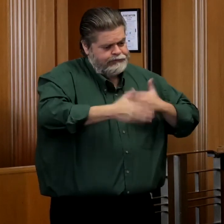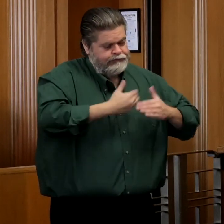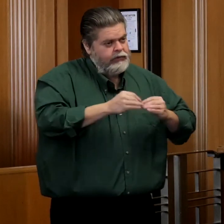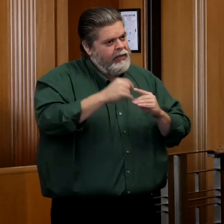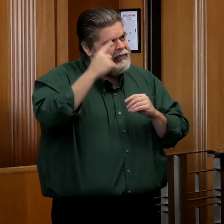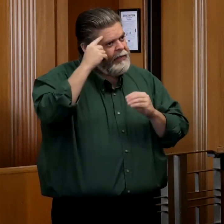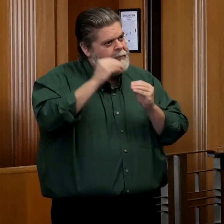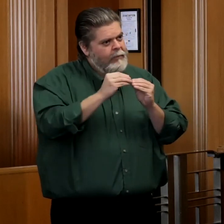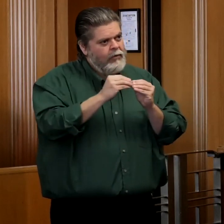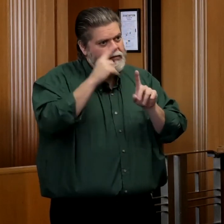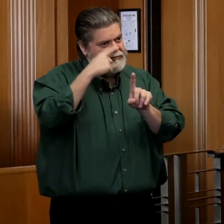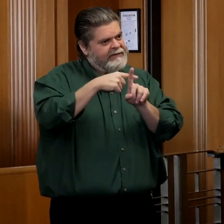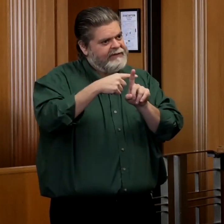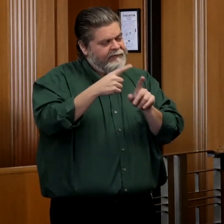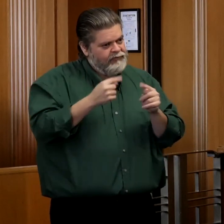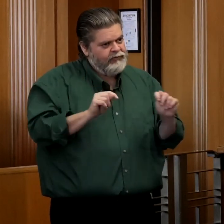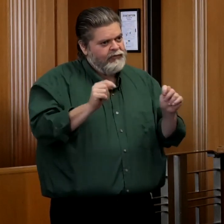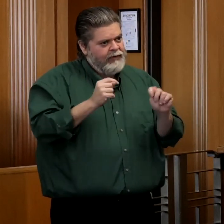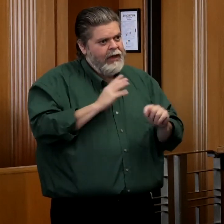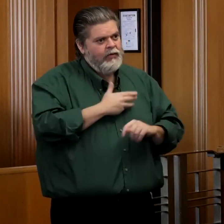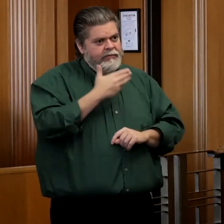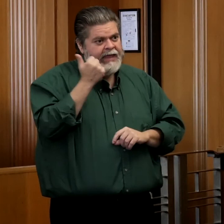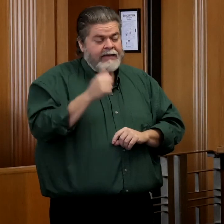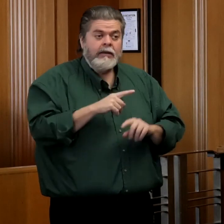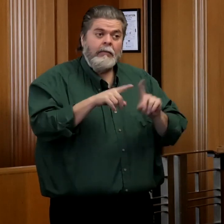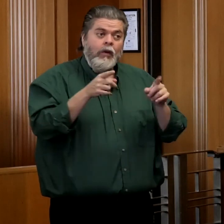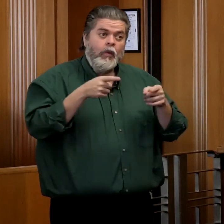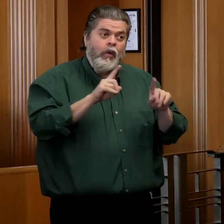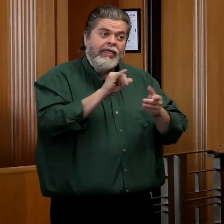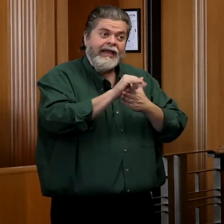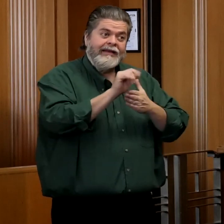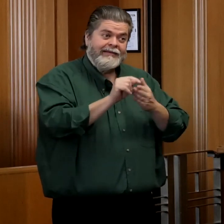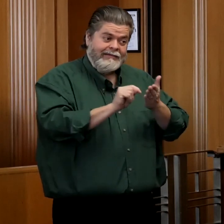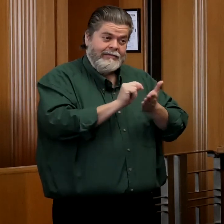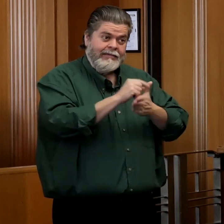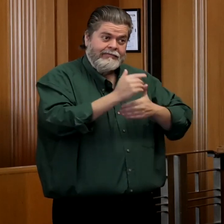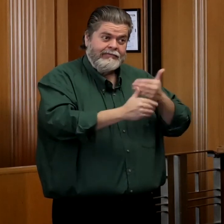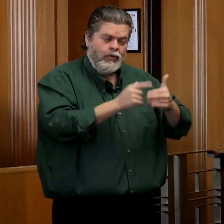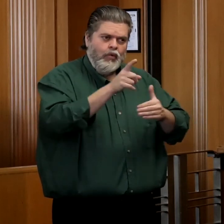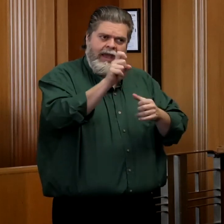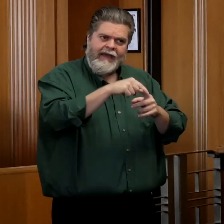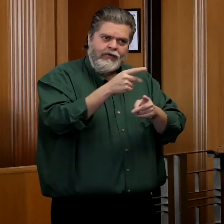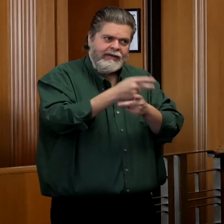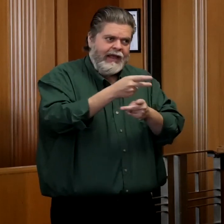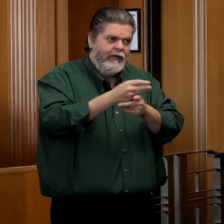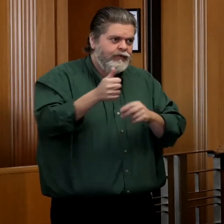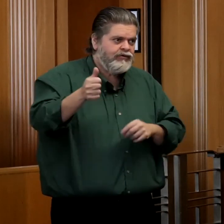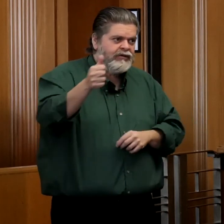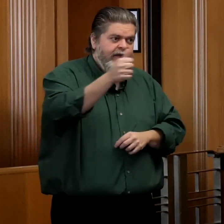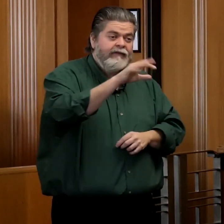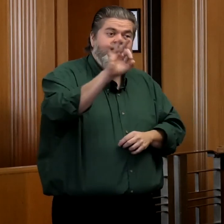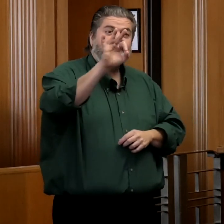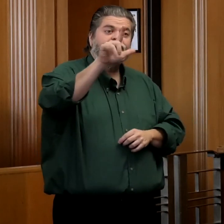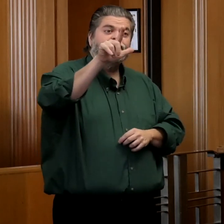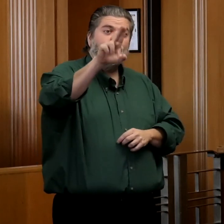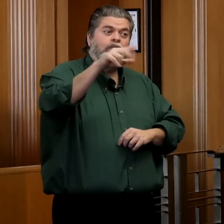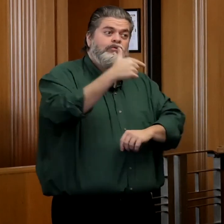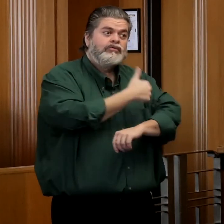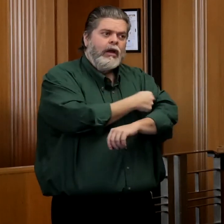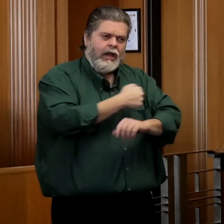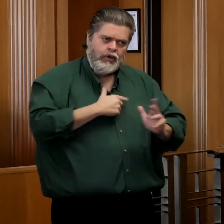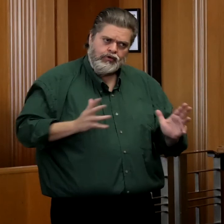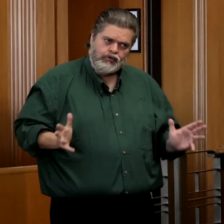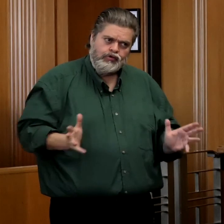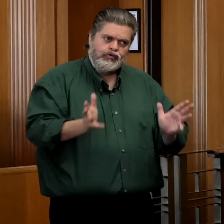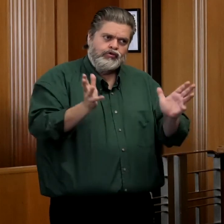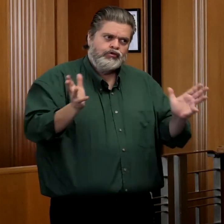optimistic about that. While that occurs, we're still going to need to really take care of ourselves. Flu shots are available, and I strongly